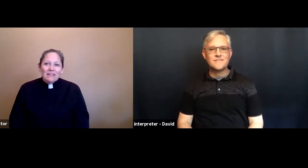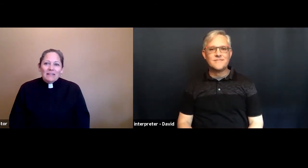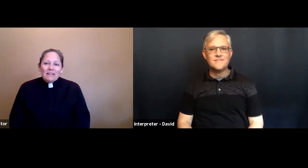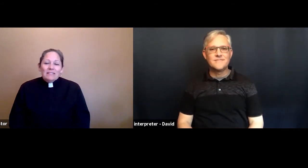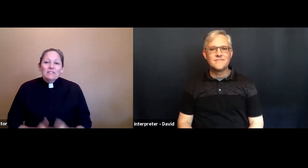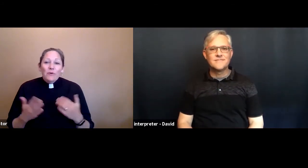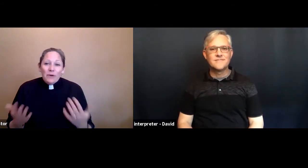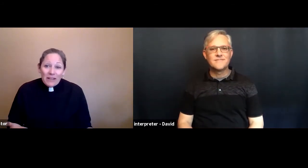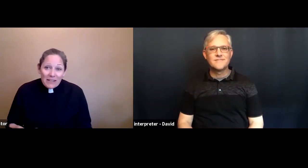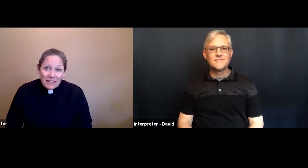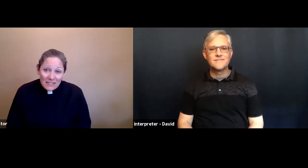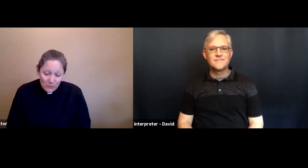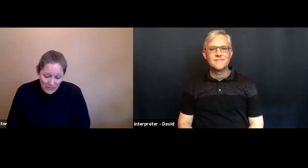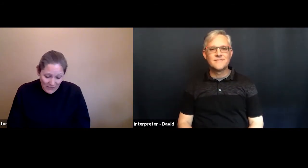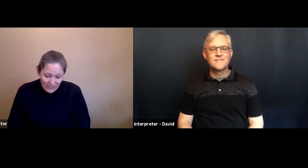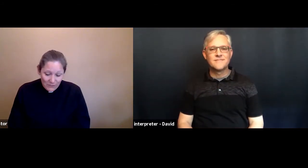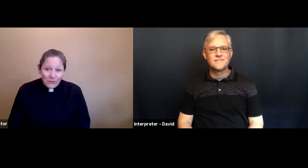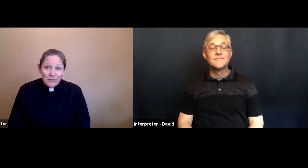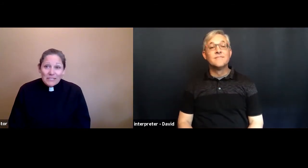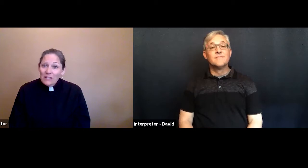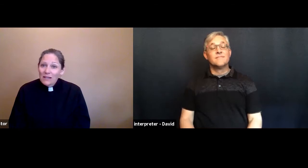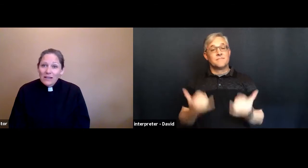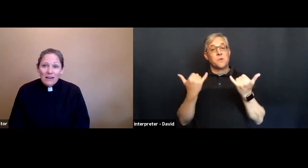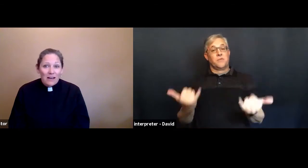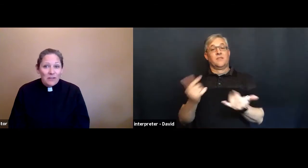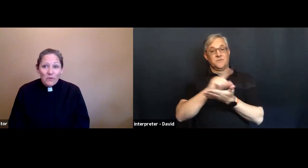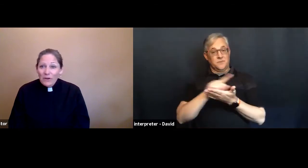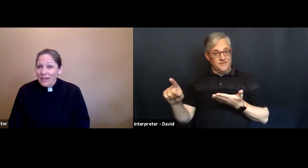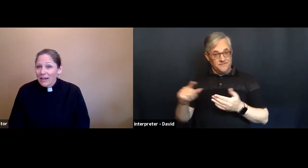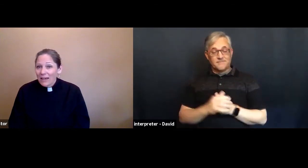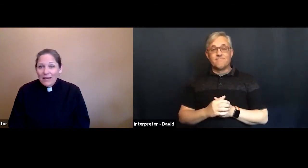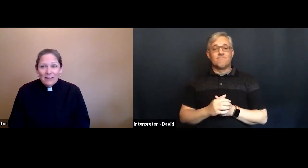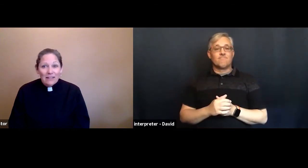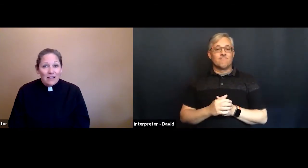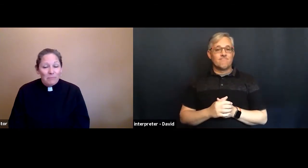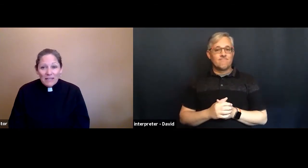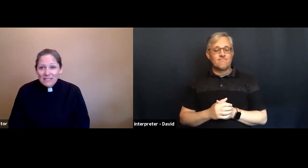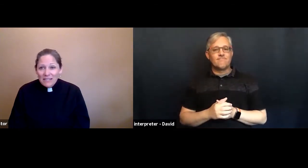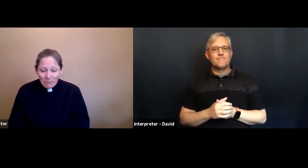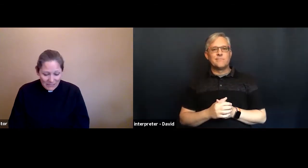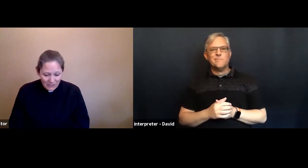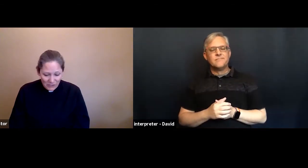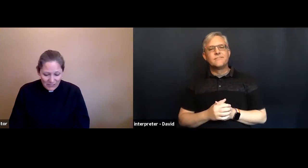so this week as those annoying and pesky messages